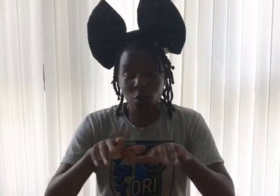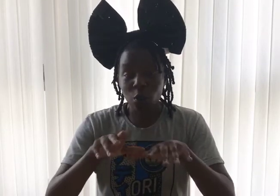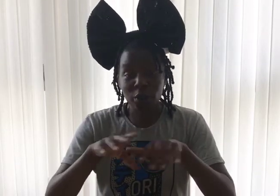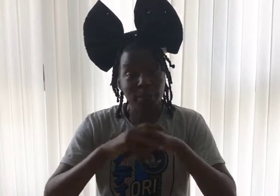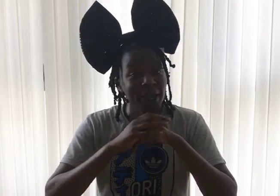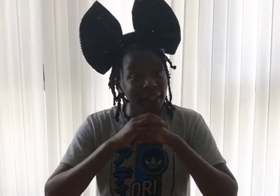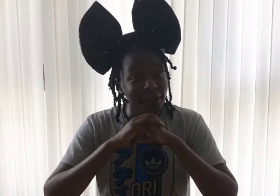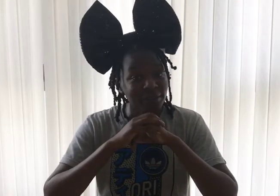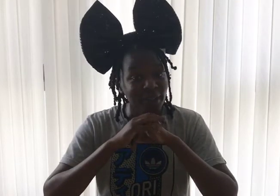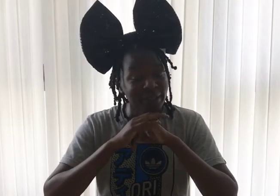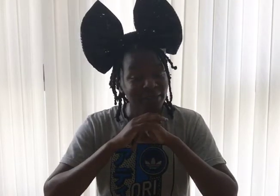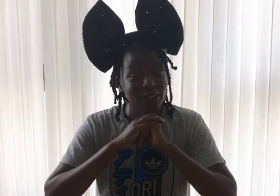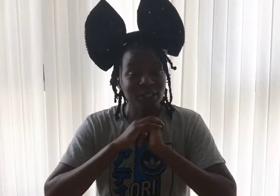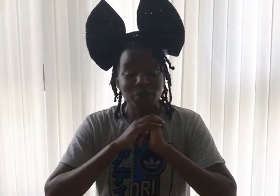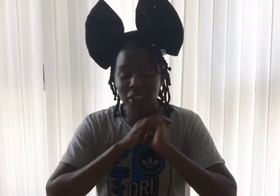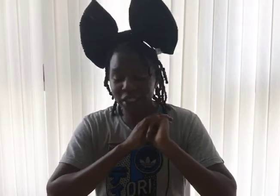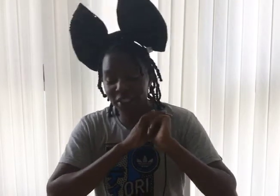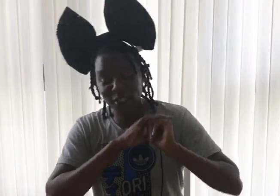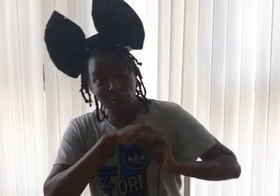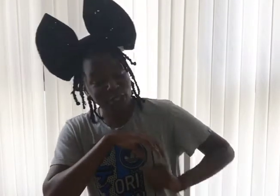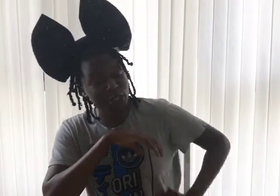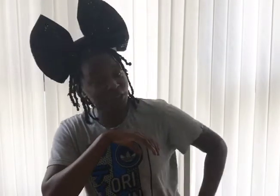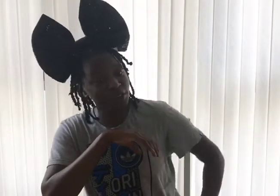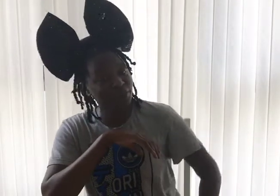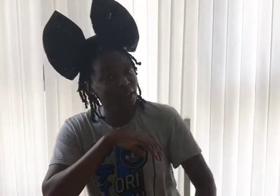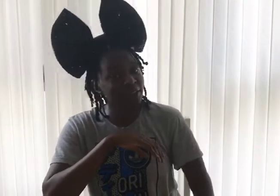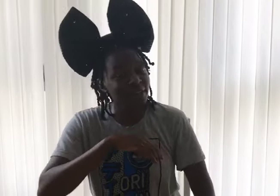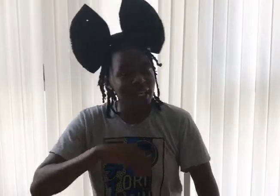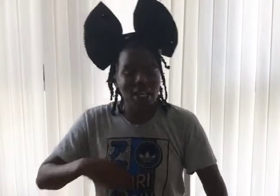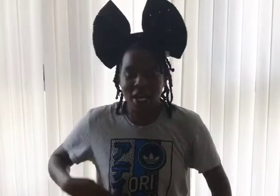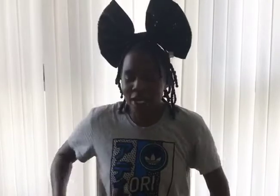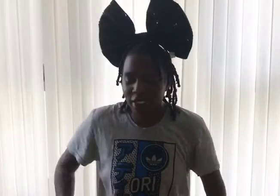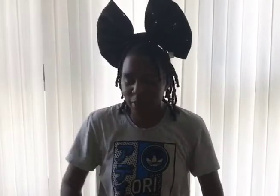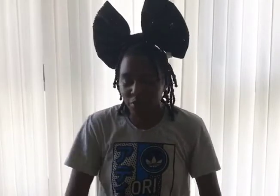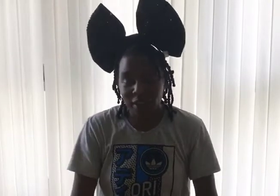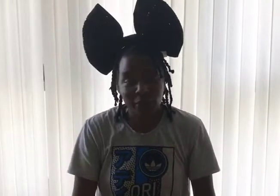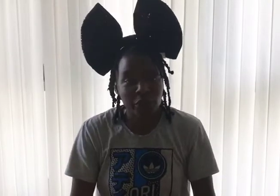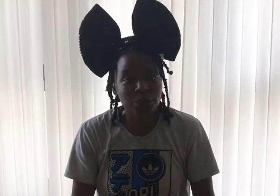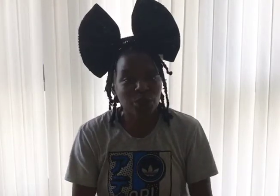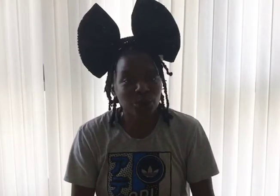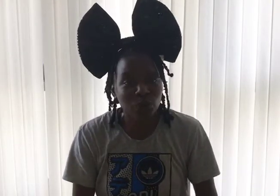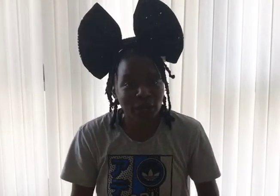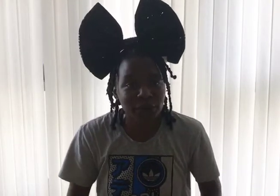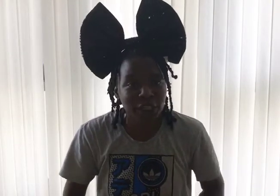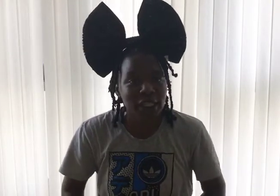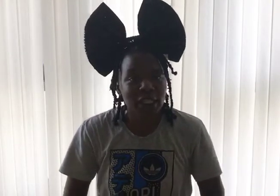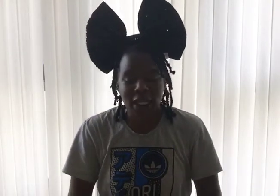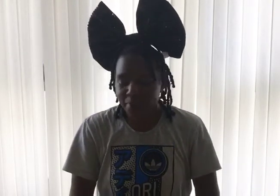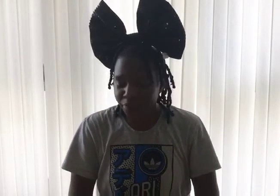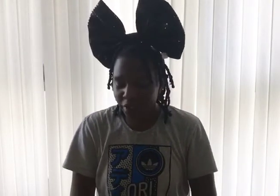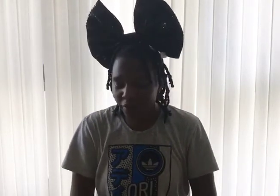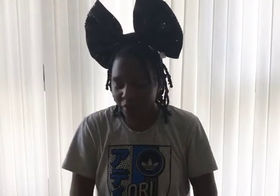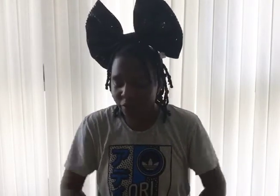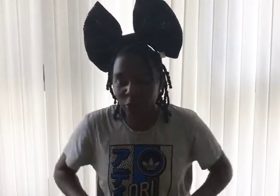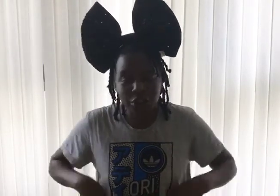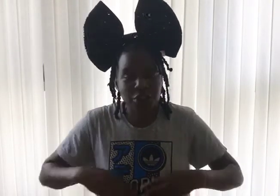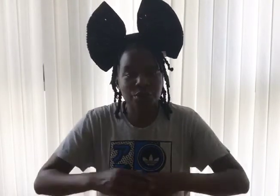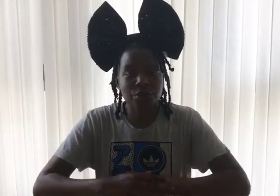Welcome back year five. This week has seen the return of year five. It's been a fab week all around. Year five have got into the